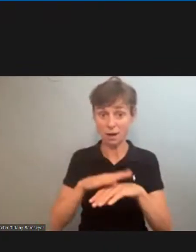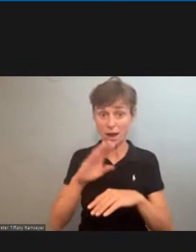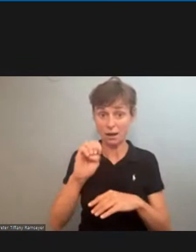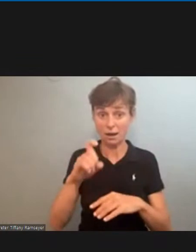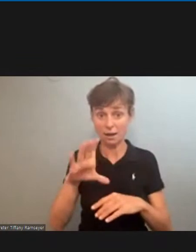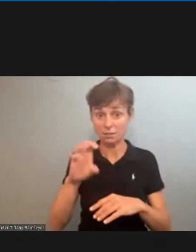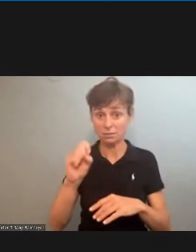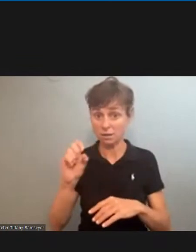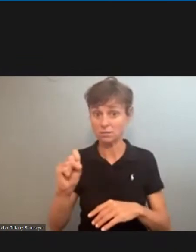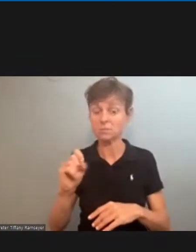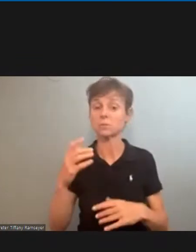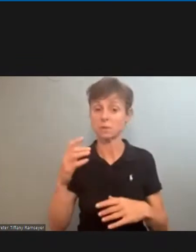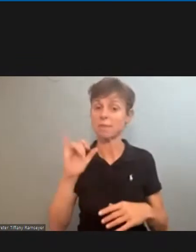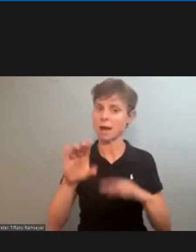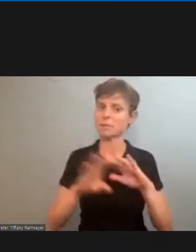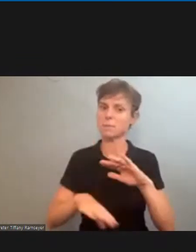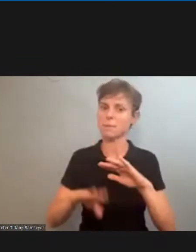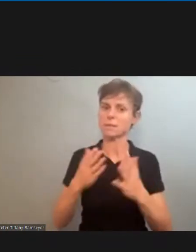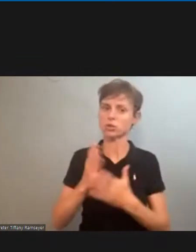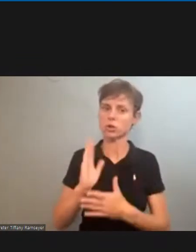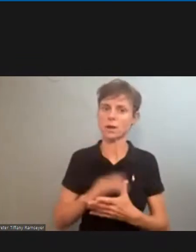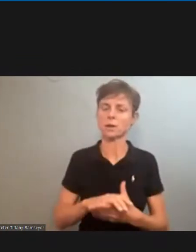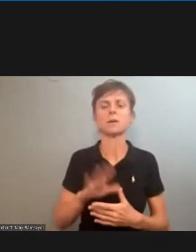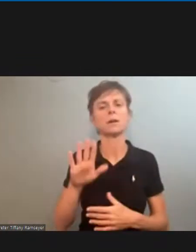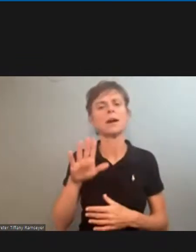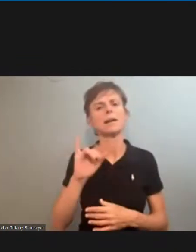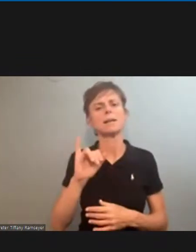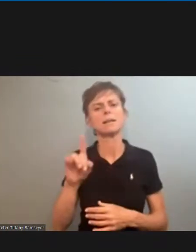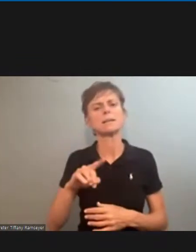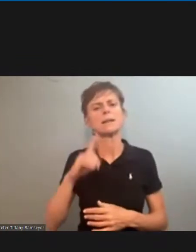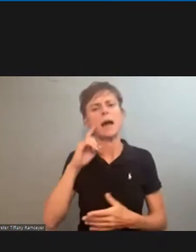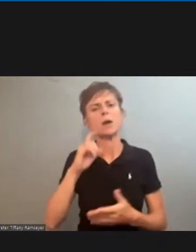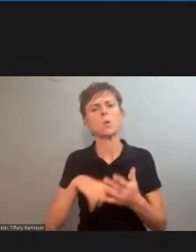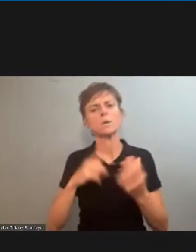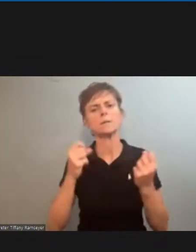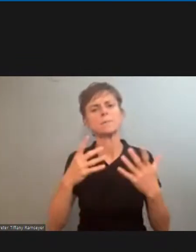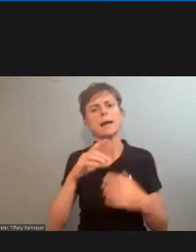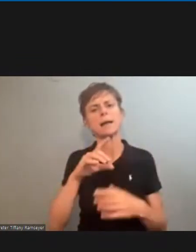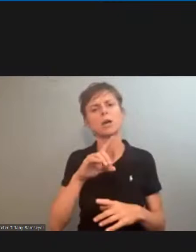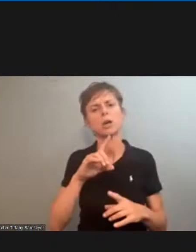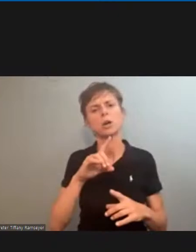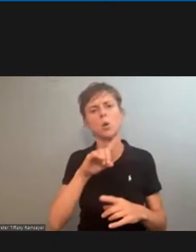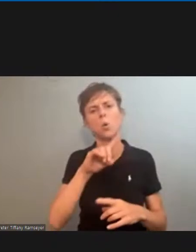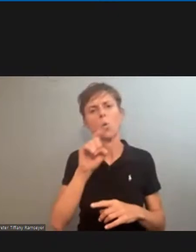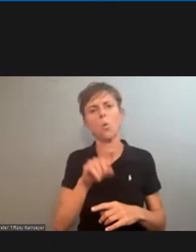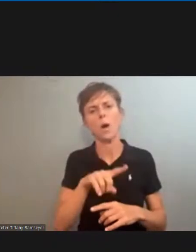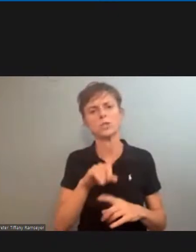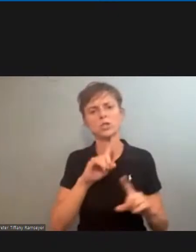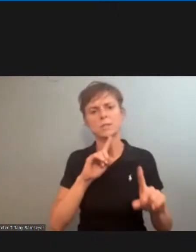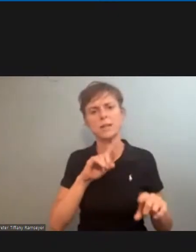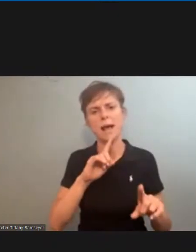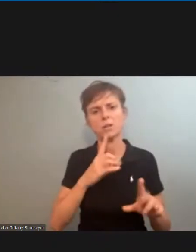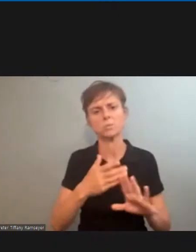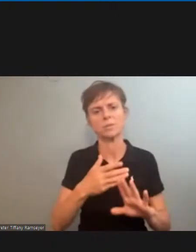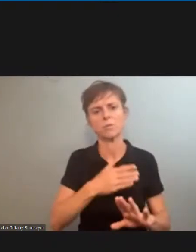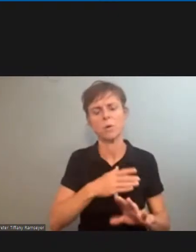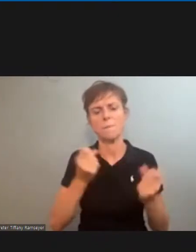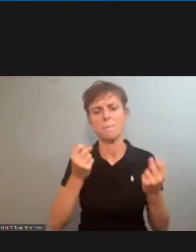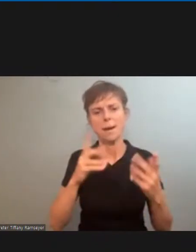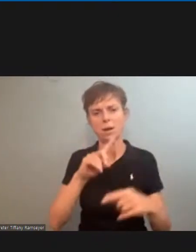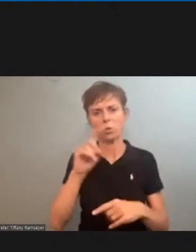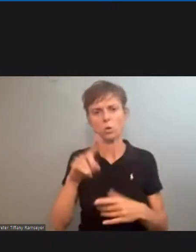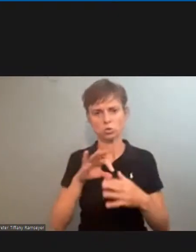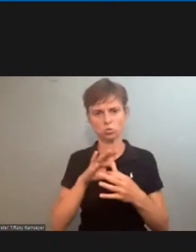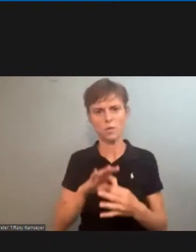another one of those basic rights and by the way liz i noticed in a lot of the q a's that came in in advance there were a number of questions around